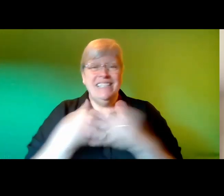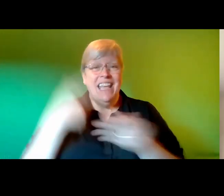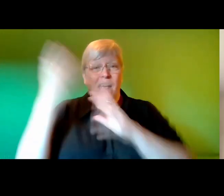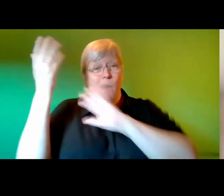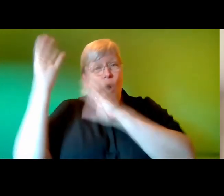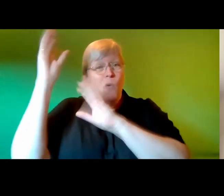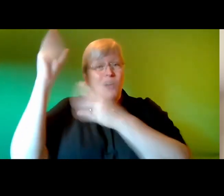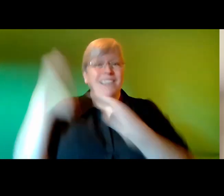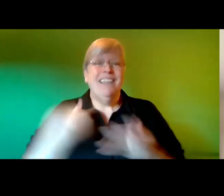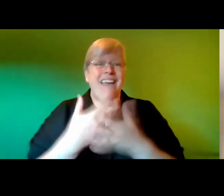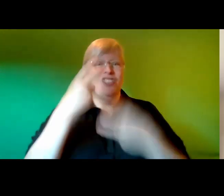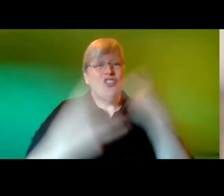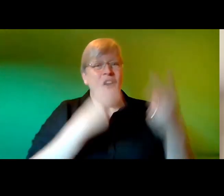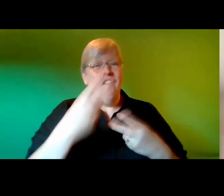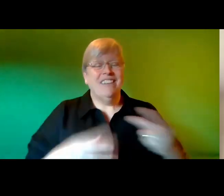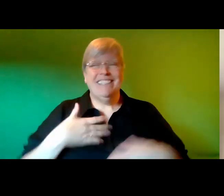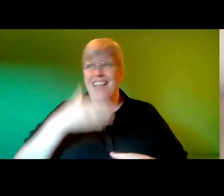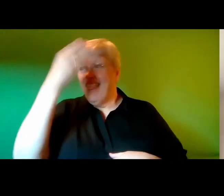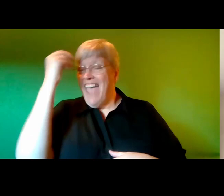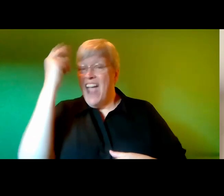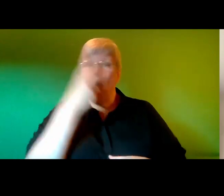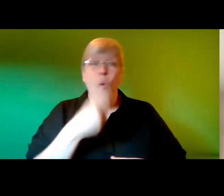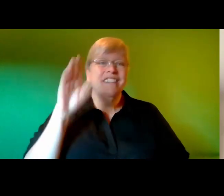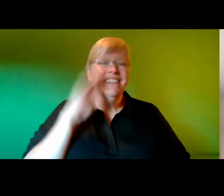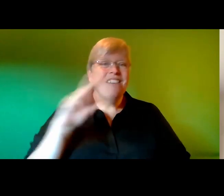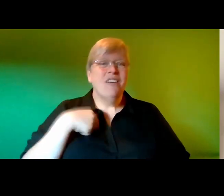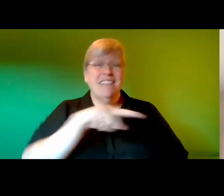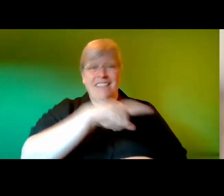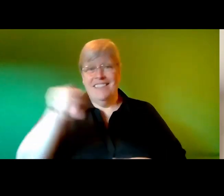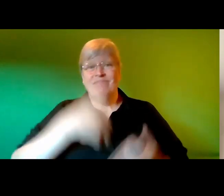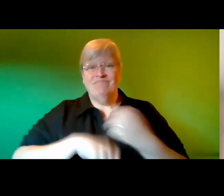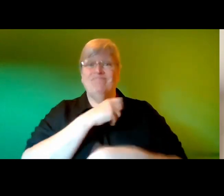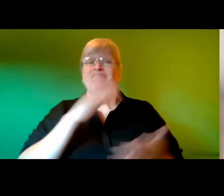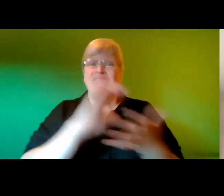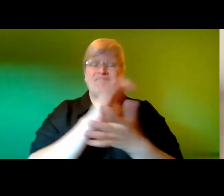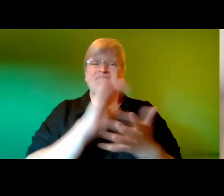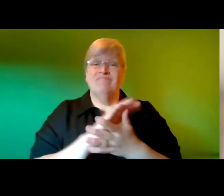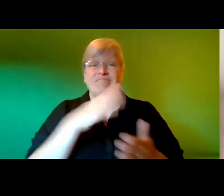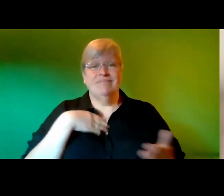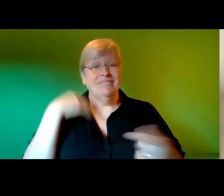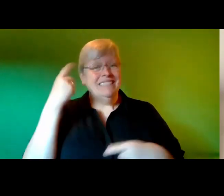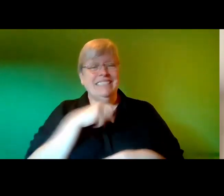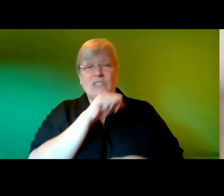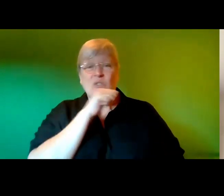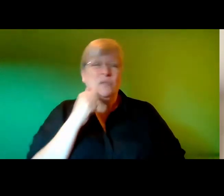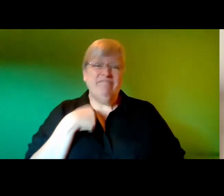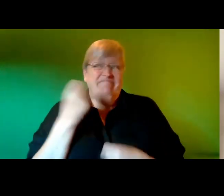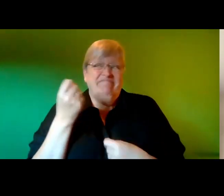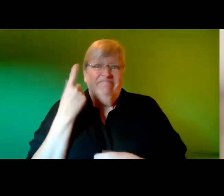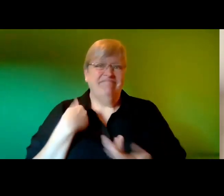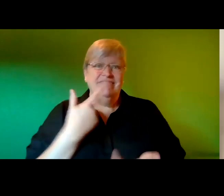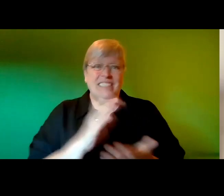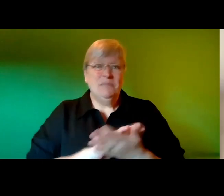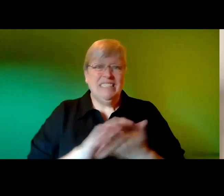i like learning old bollywood songs because it makes them happy they sound sweet but i don't really understand them it must mean